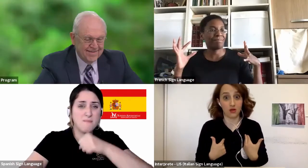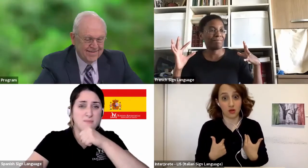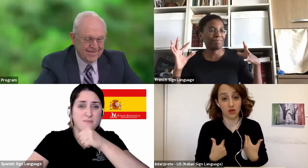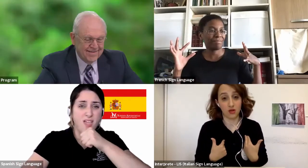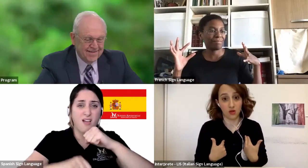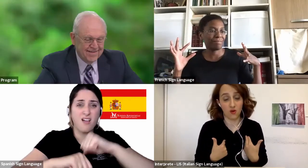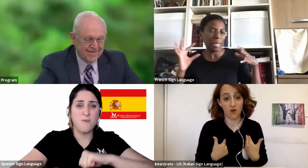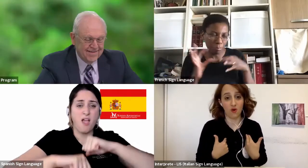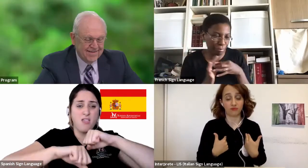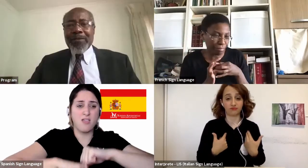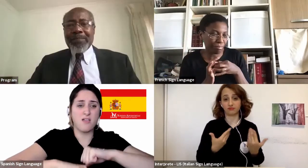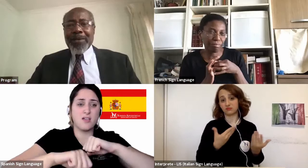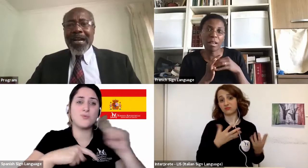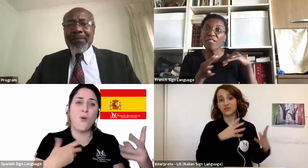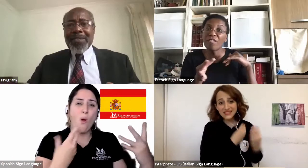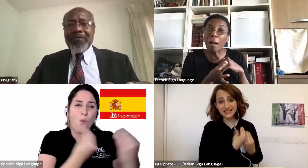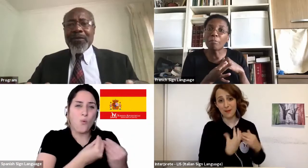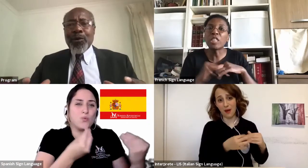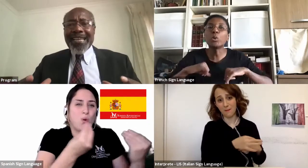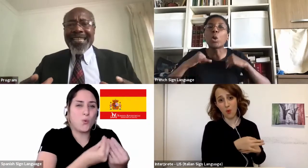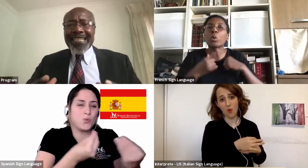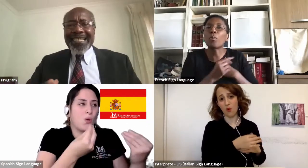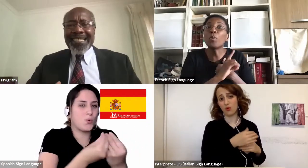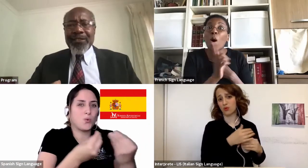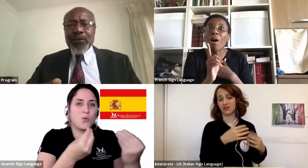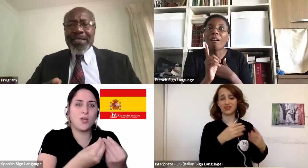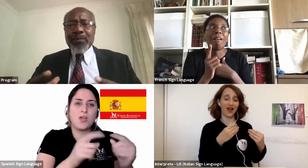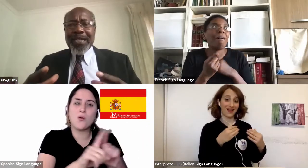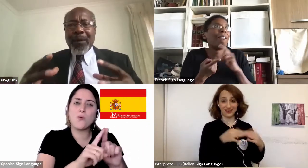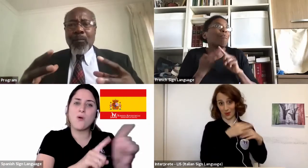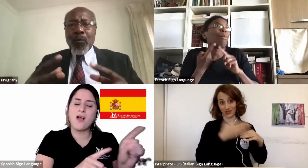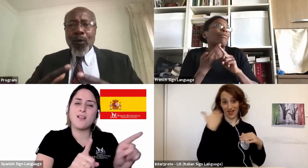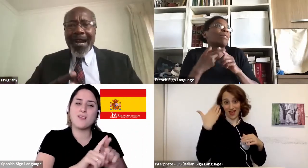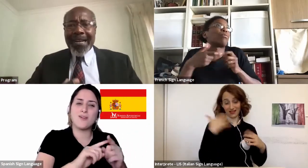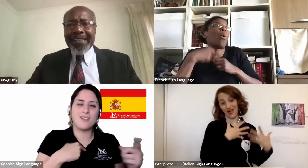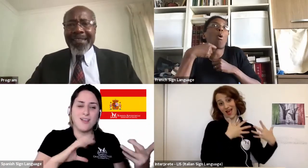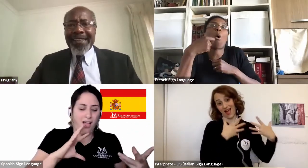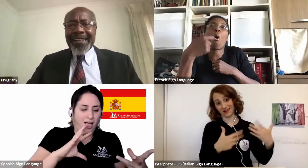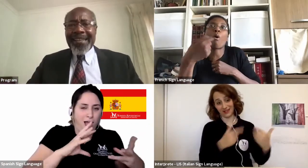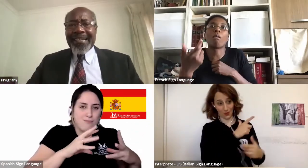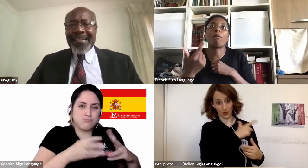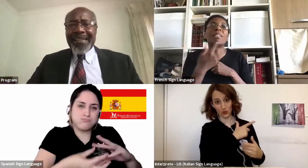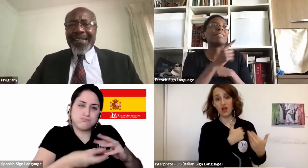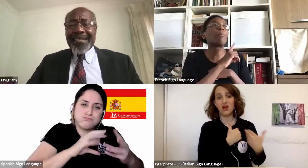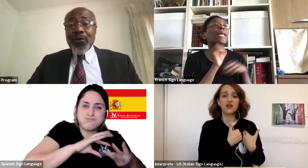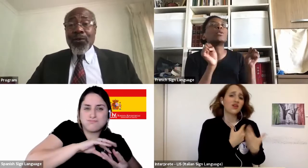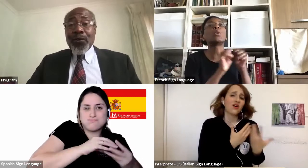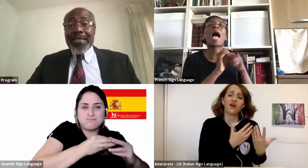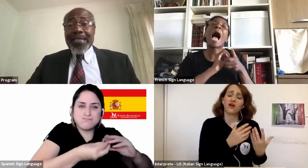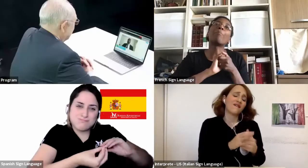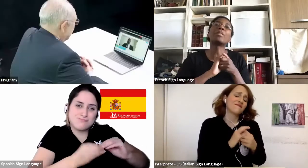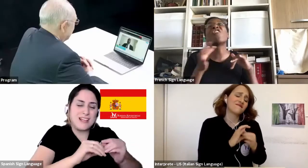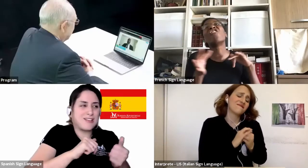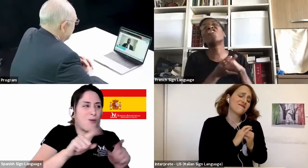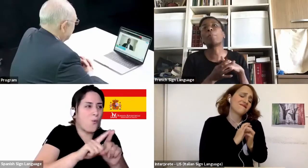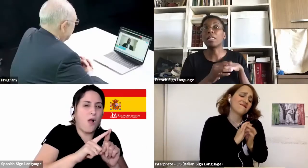more than a wife. She becomes even more than a sister. You just become one. And so those